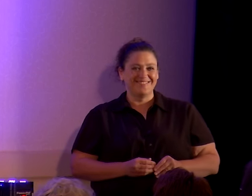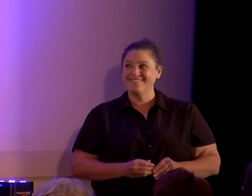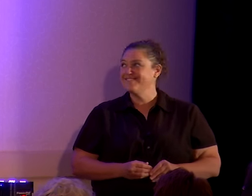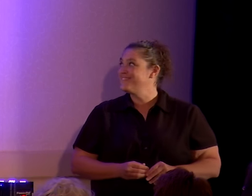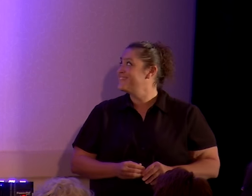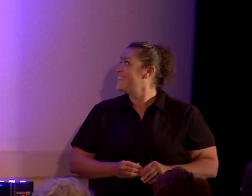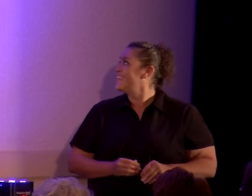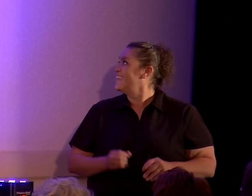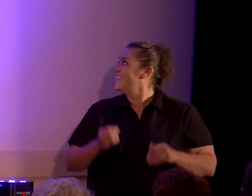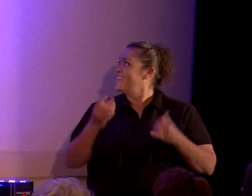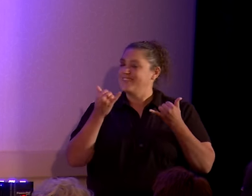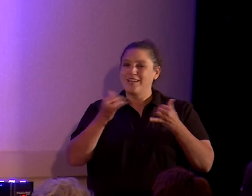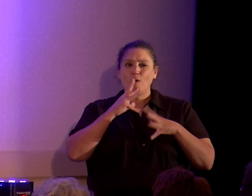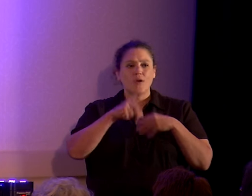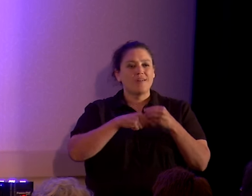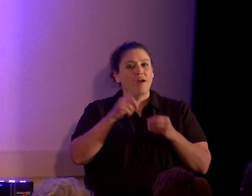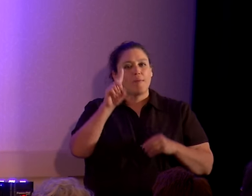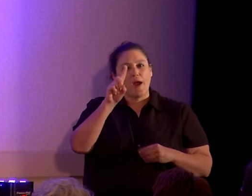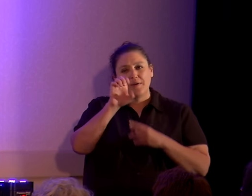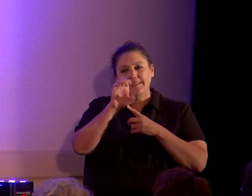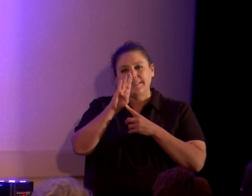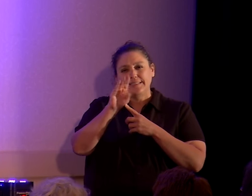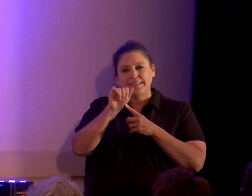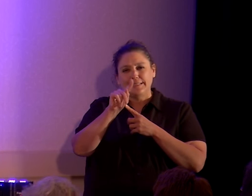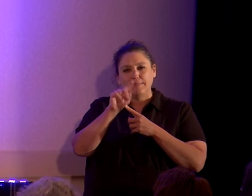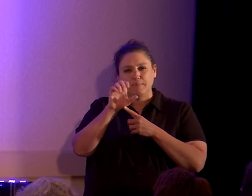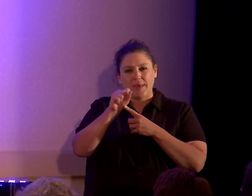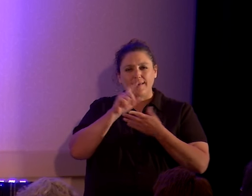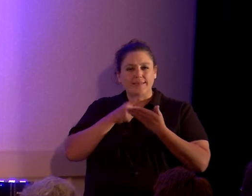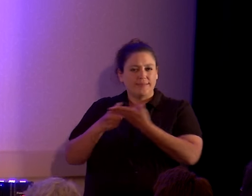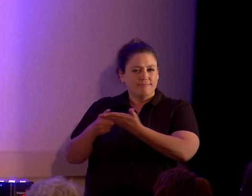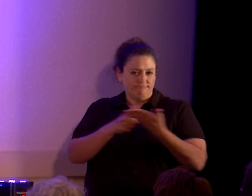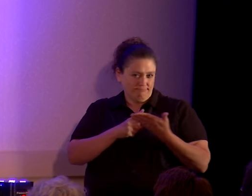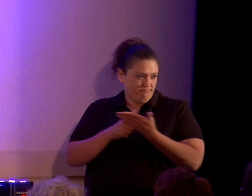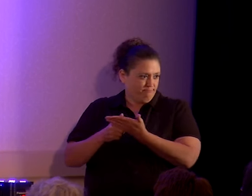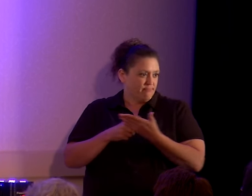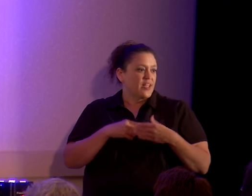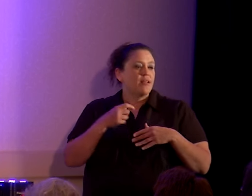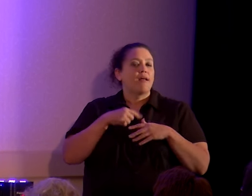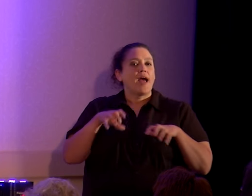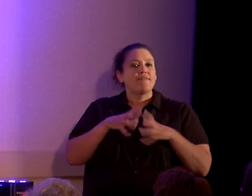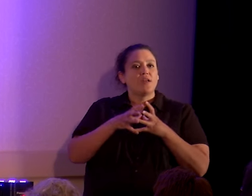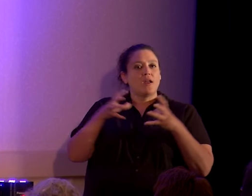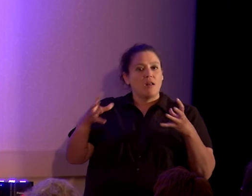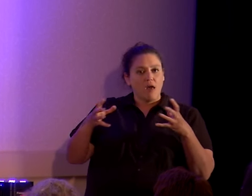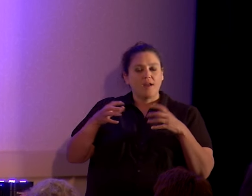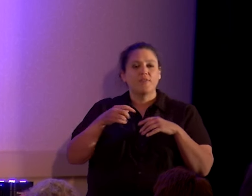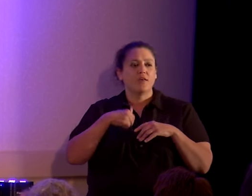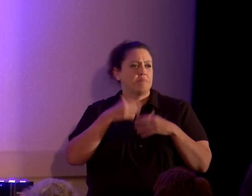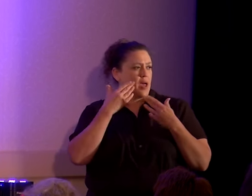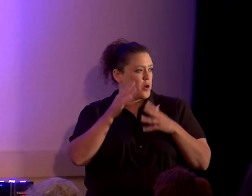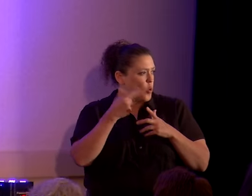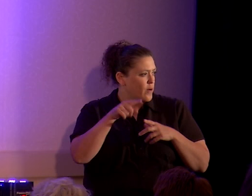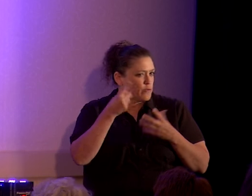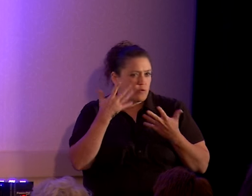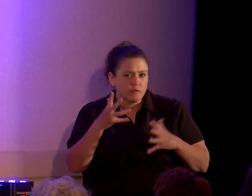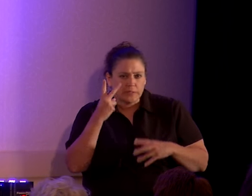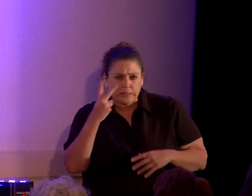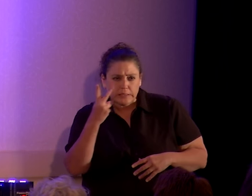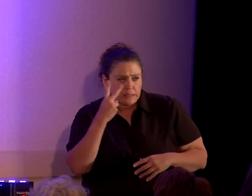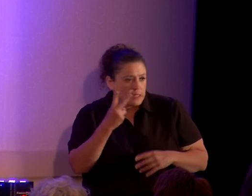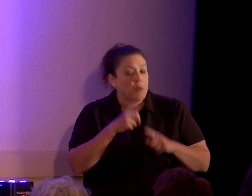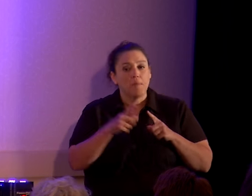But today I want to talk about debates. And I've done a lot of them. I don't know how many people have seen some of them, but